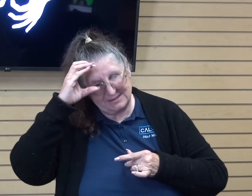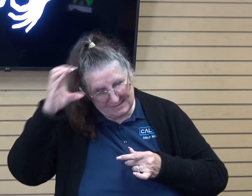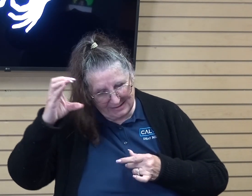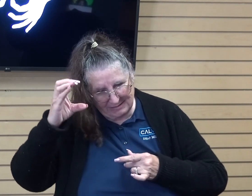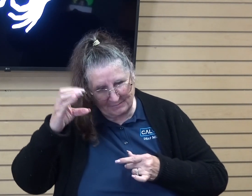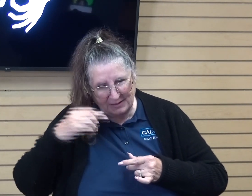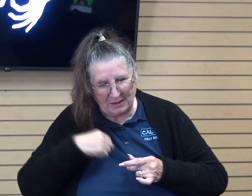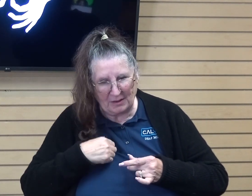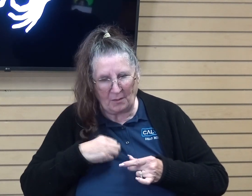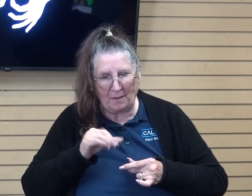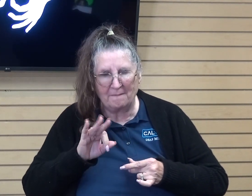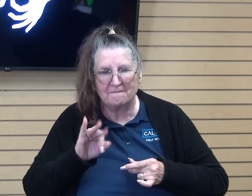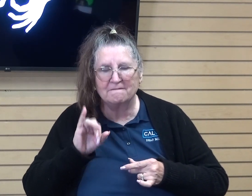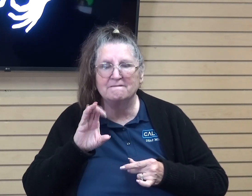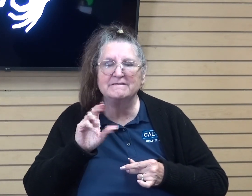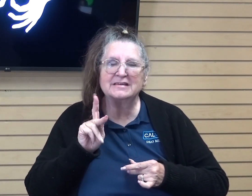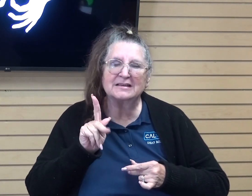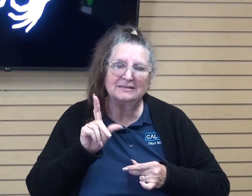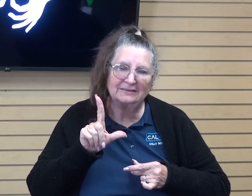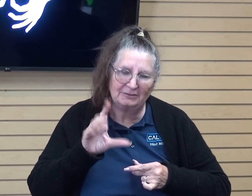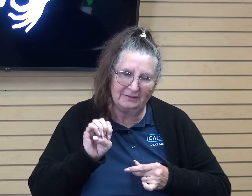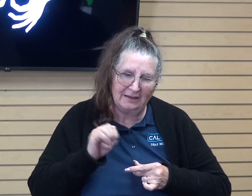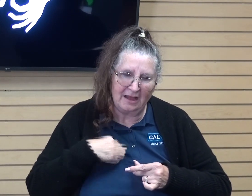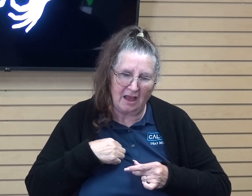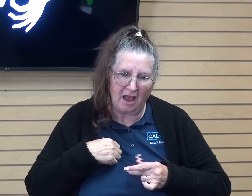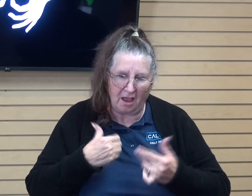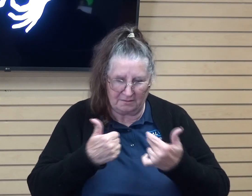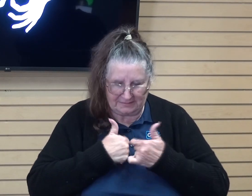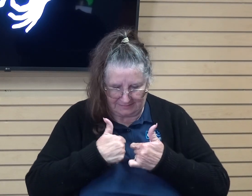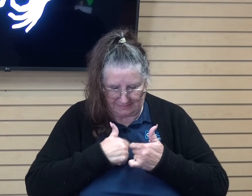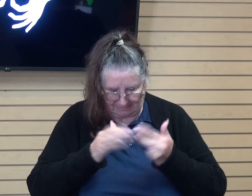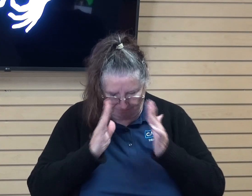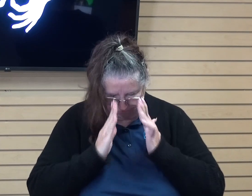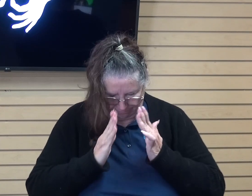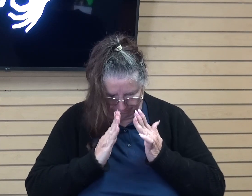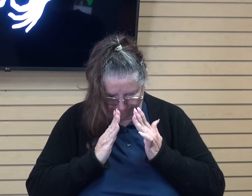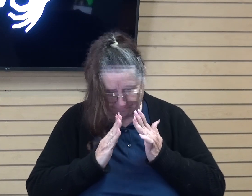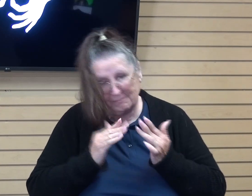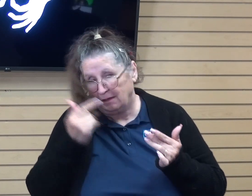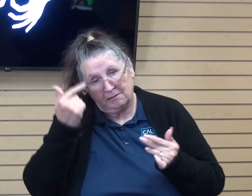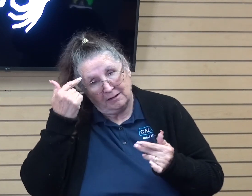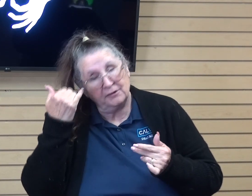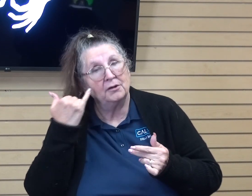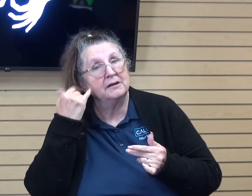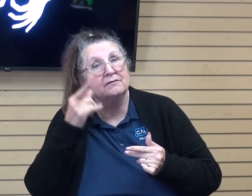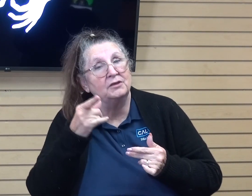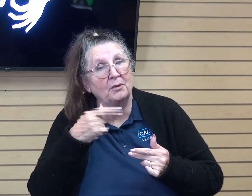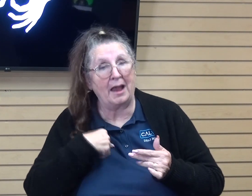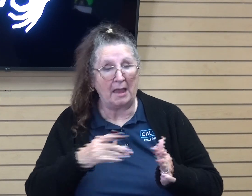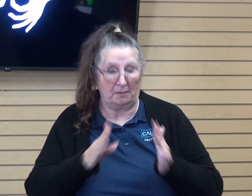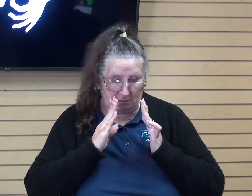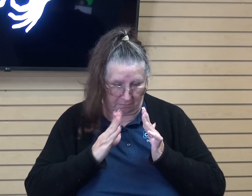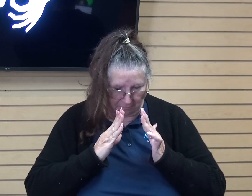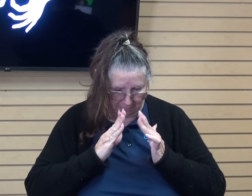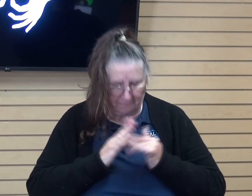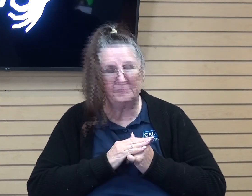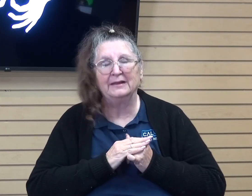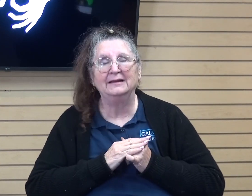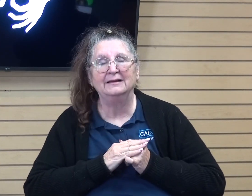fickle. And I'm very self-absorbed. I don't know if any of you are, but sometimes I can get pretty self-absorbed. And it's just all about